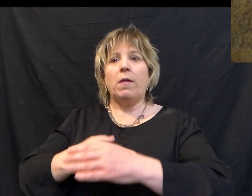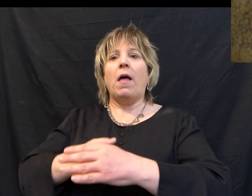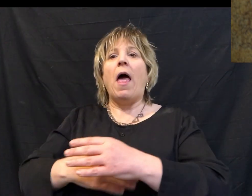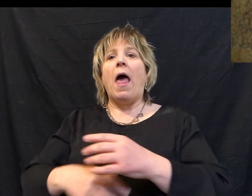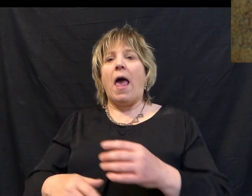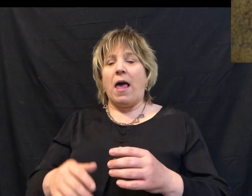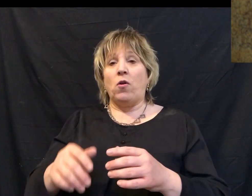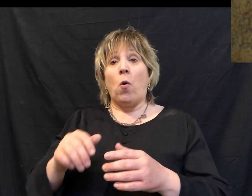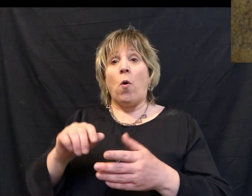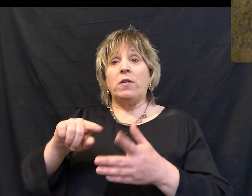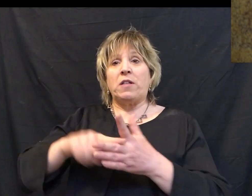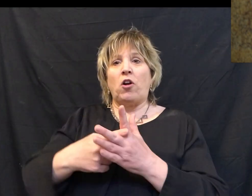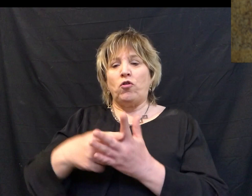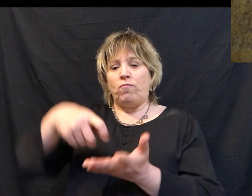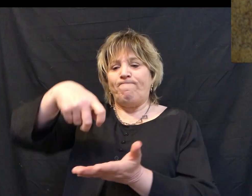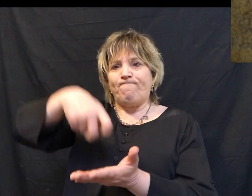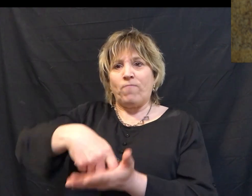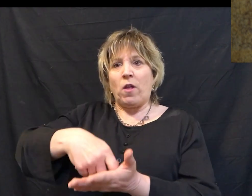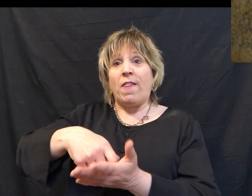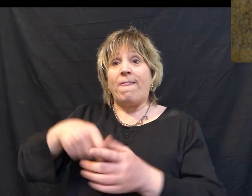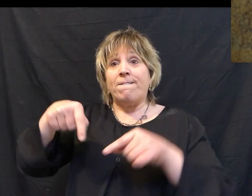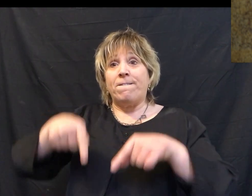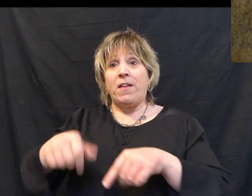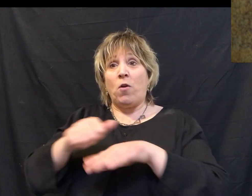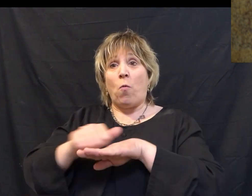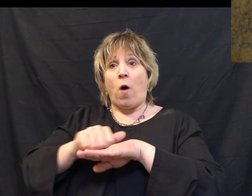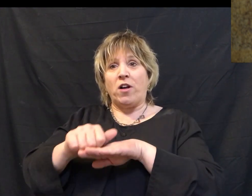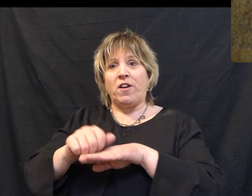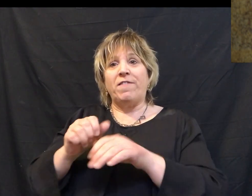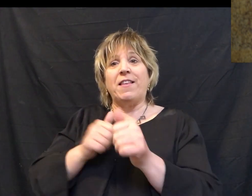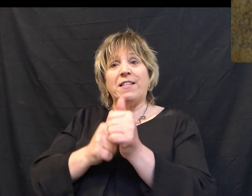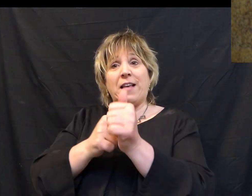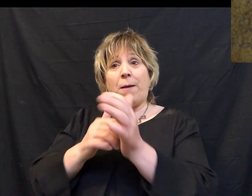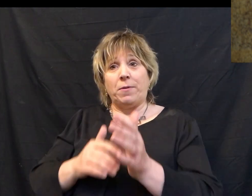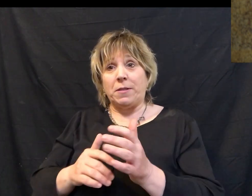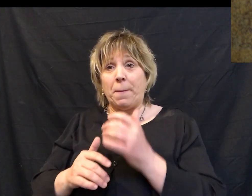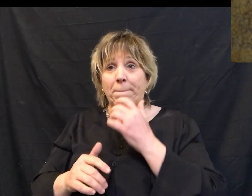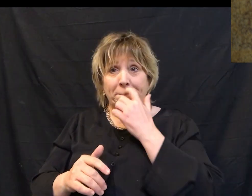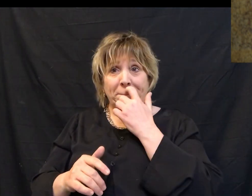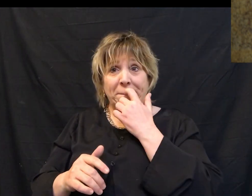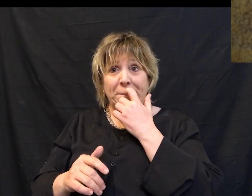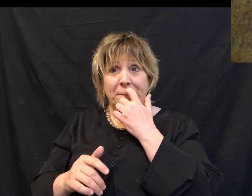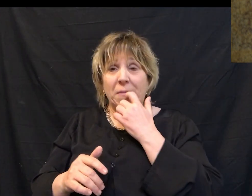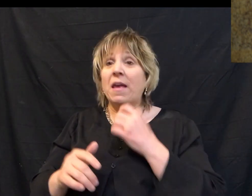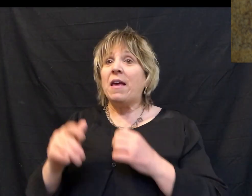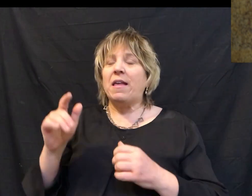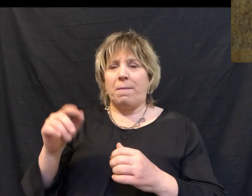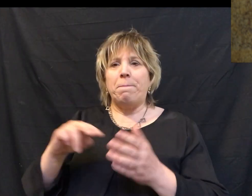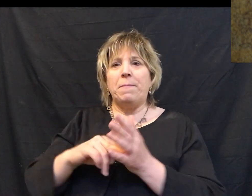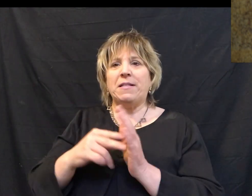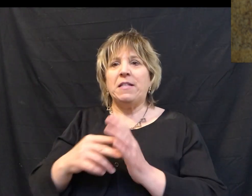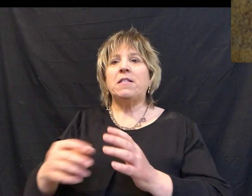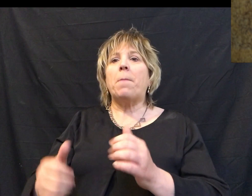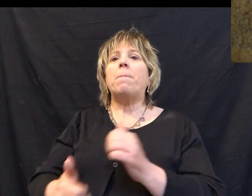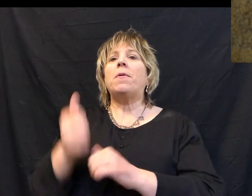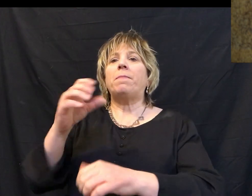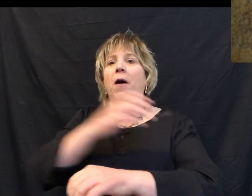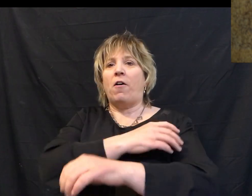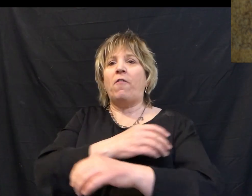wash the feet of his disciples. You know what he was doing in that moment? When Jesus did that, he was the most powerful person in the